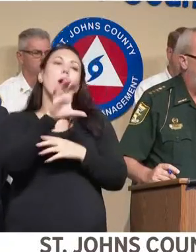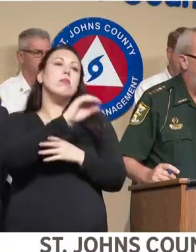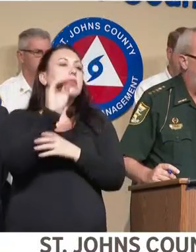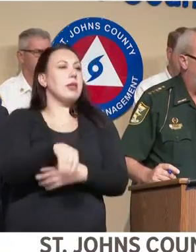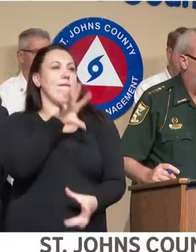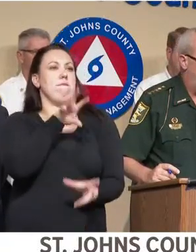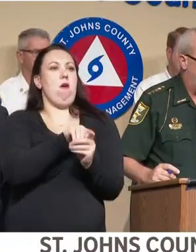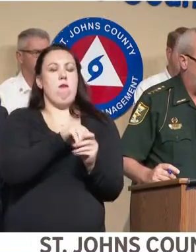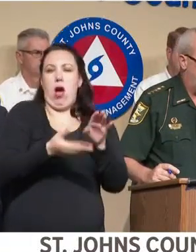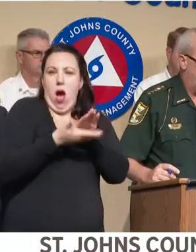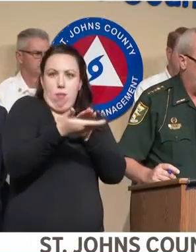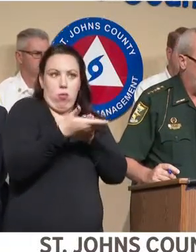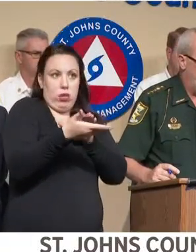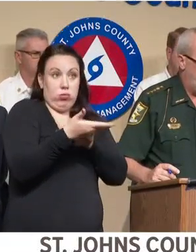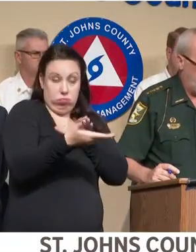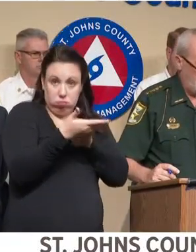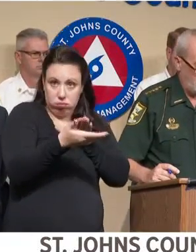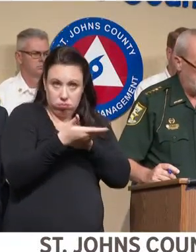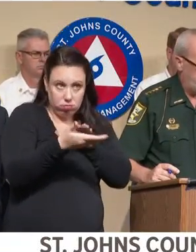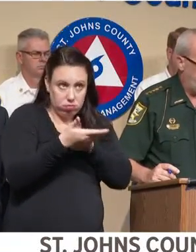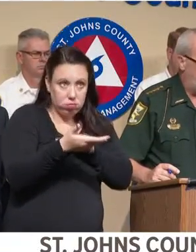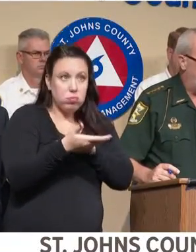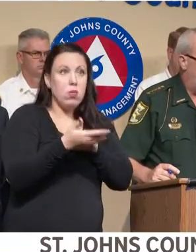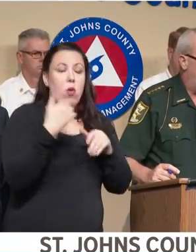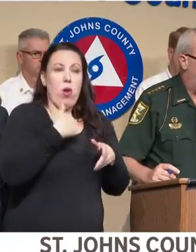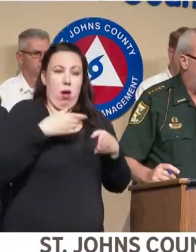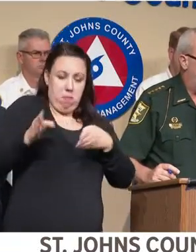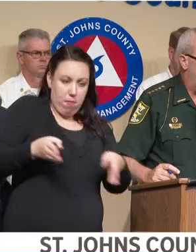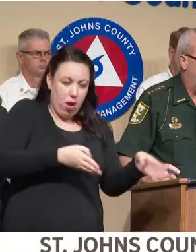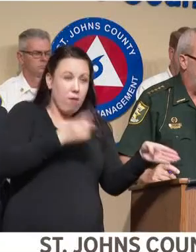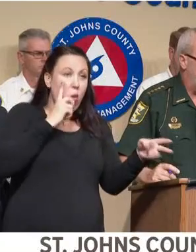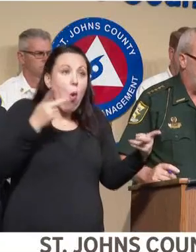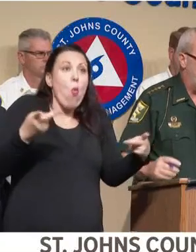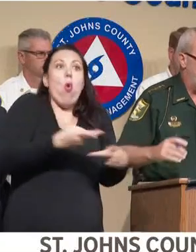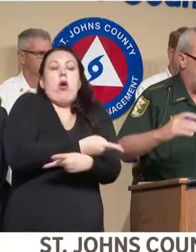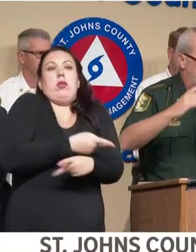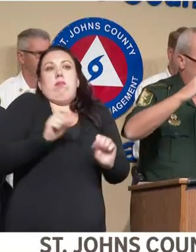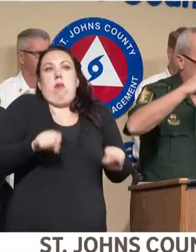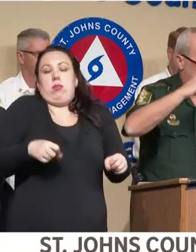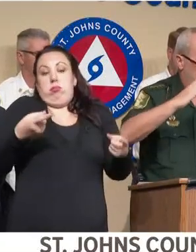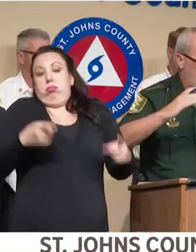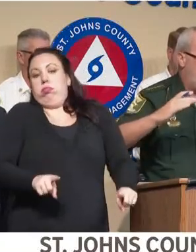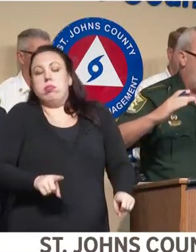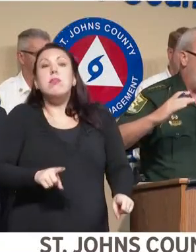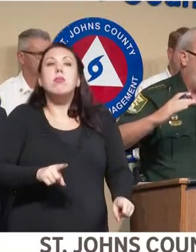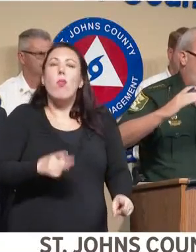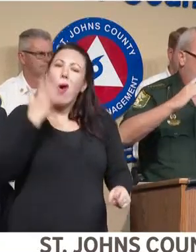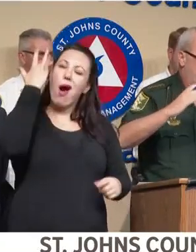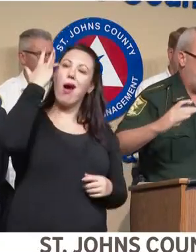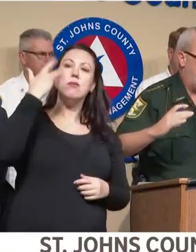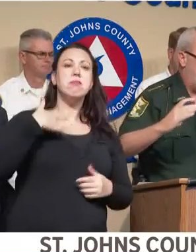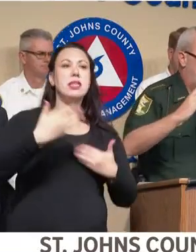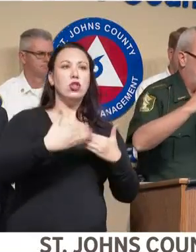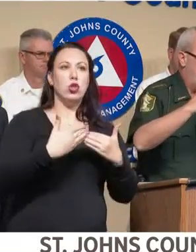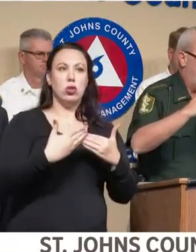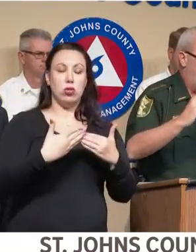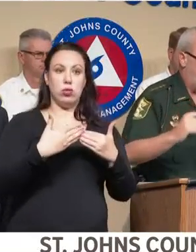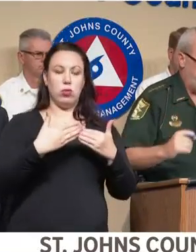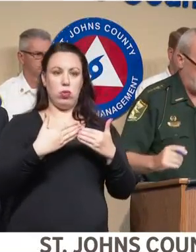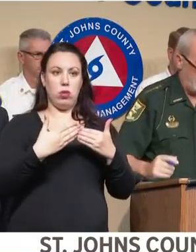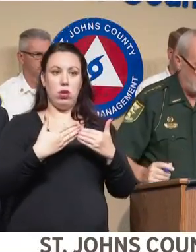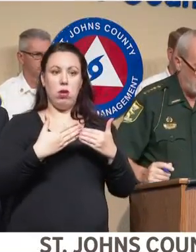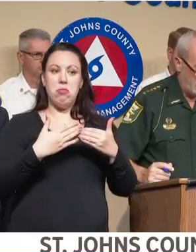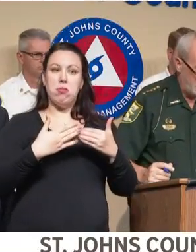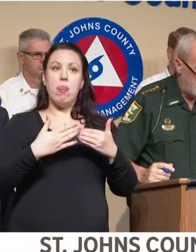% operational. We're prepared for the worst-case scenario because it's easier to power down than it is to